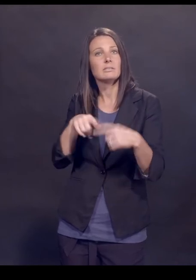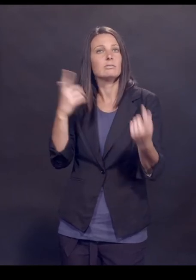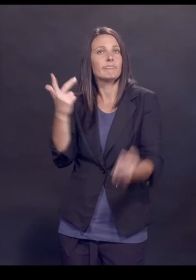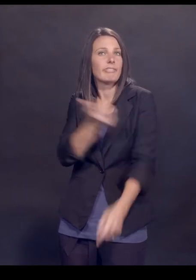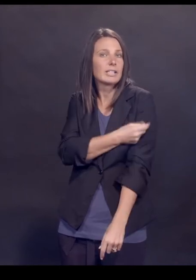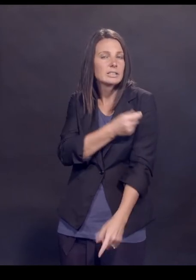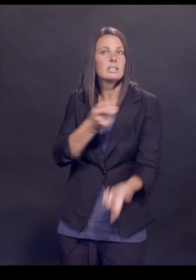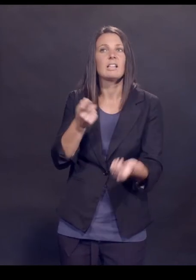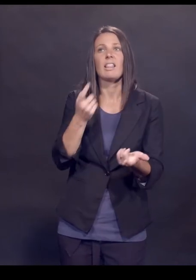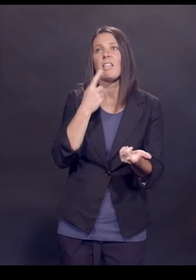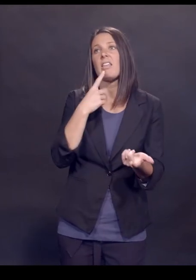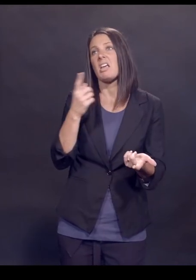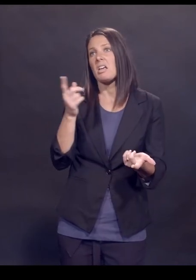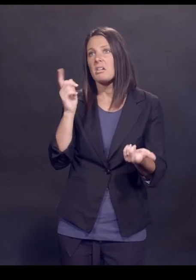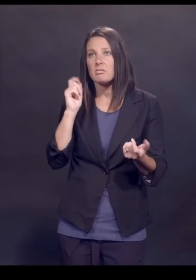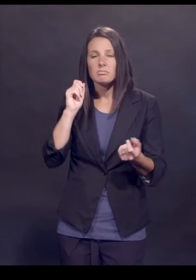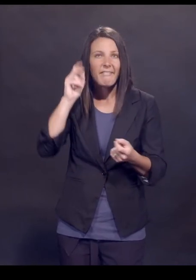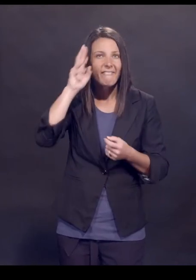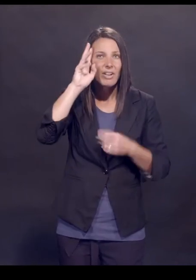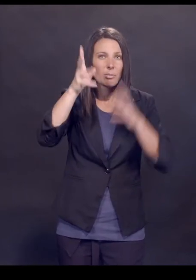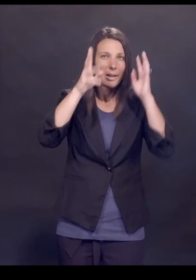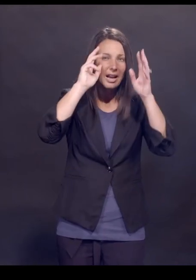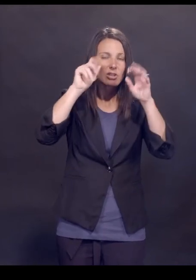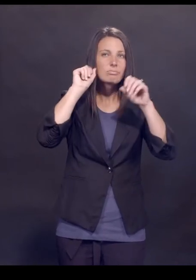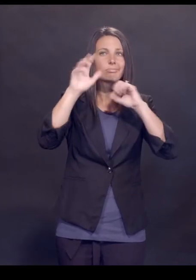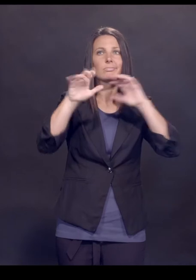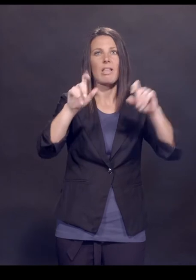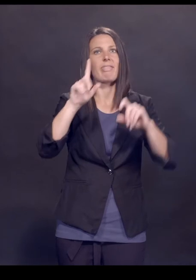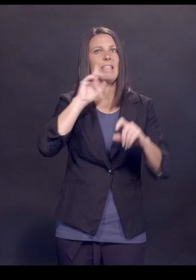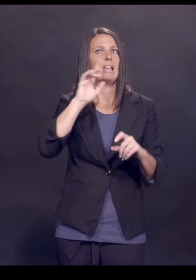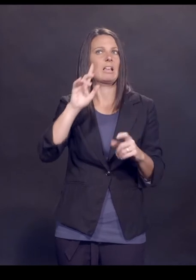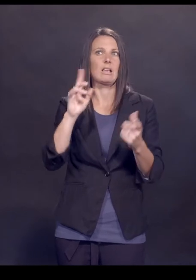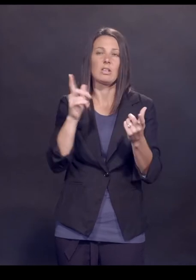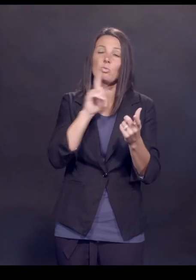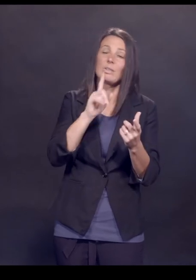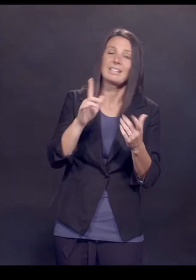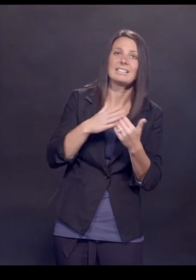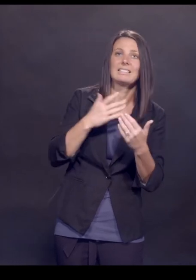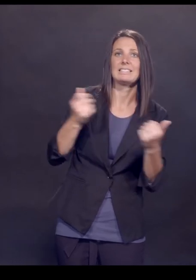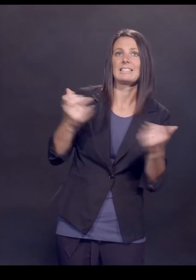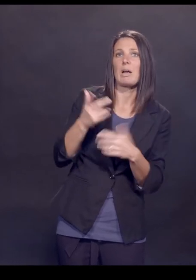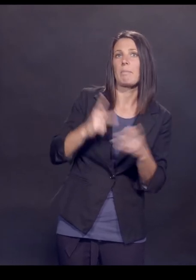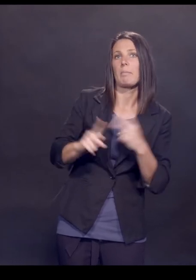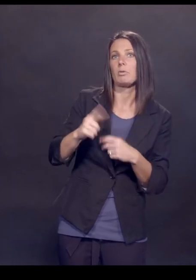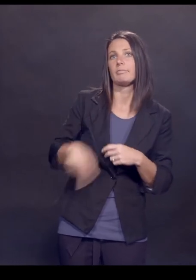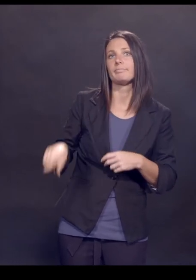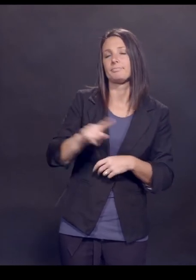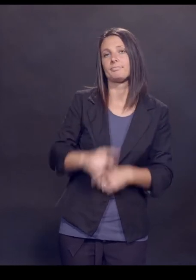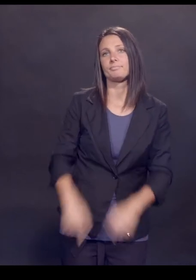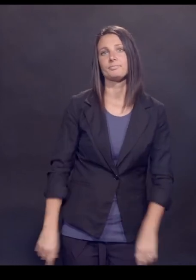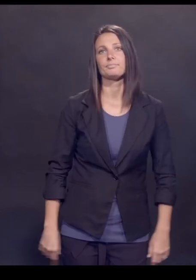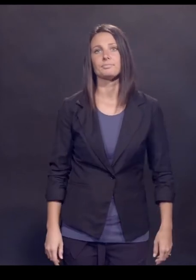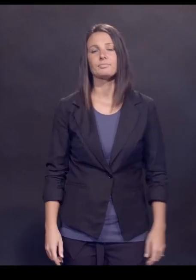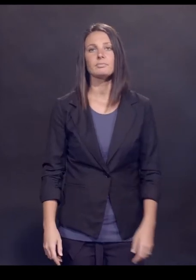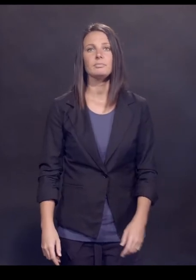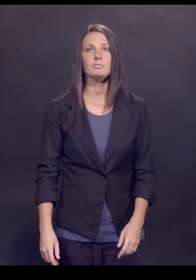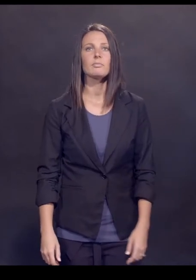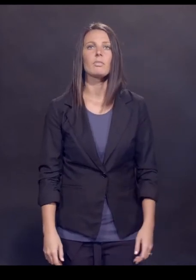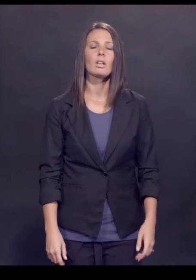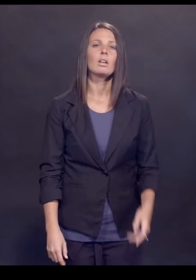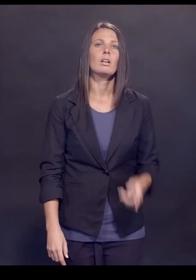know that some of it's going to stick. And, and, and so, and P, it's very easy to scare people. Great. And